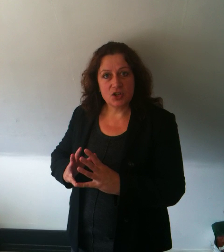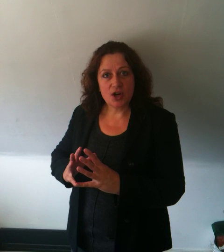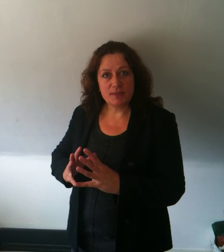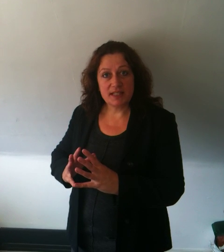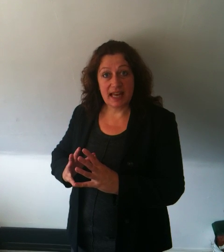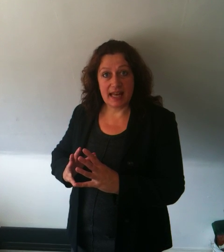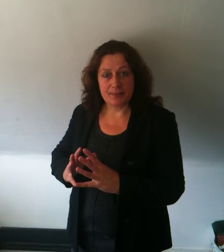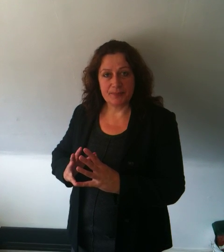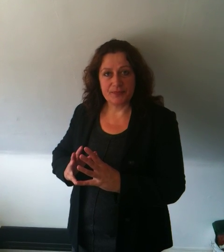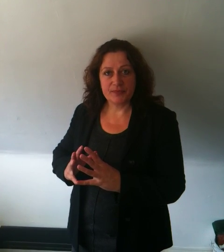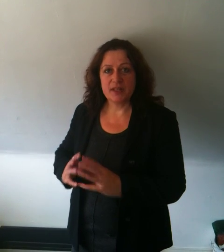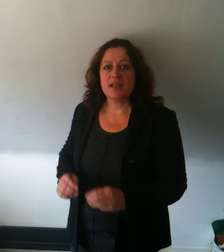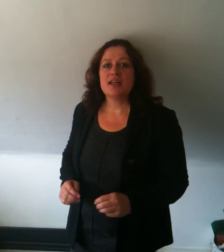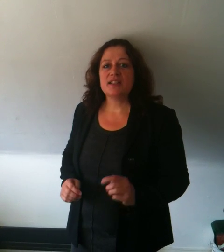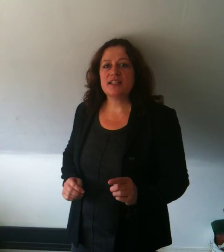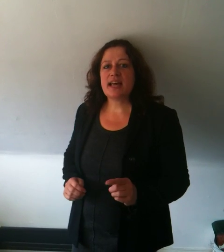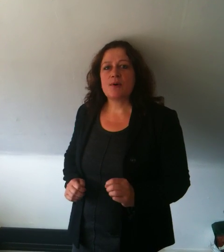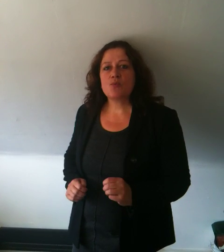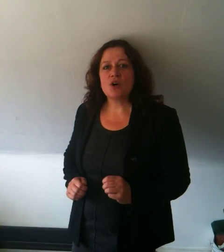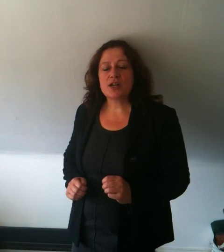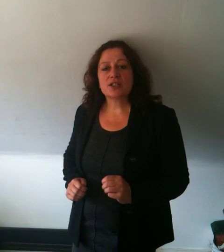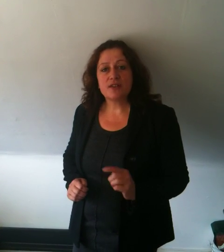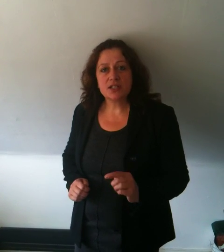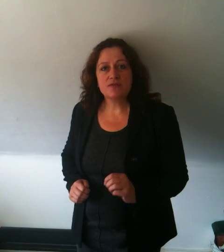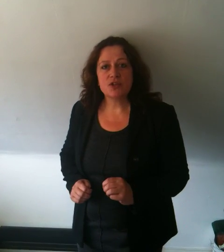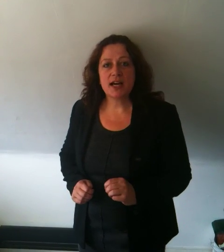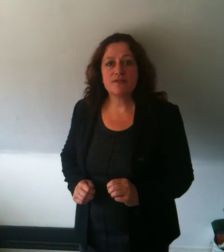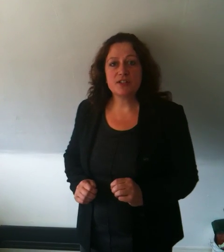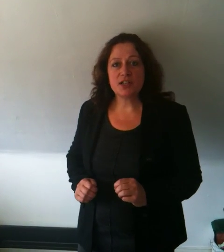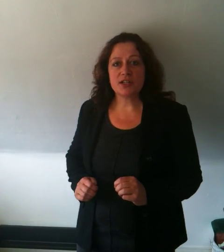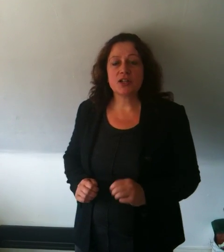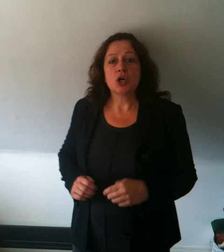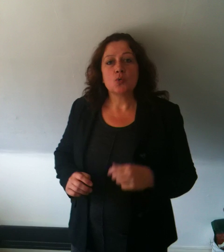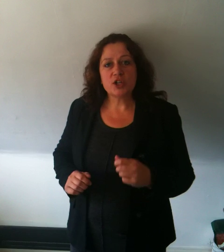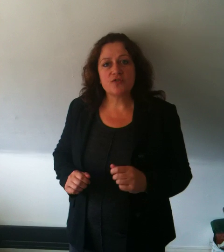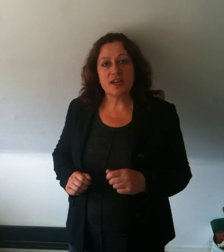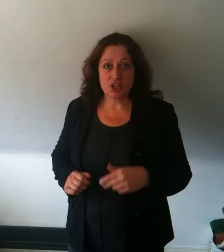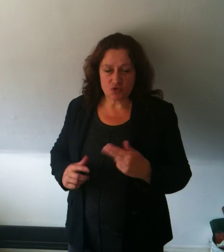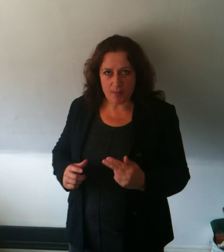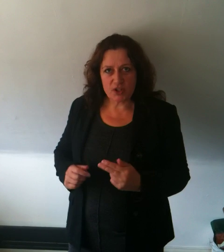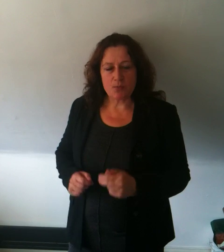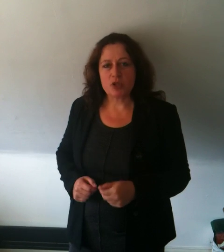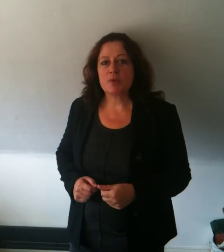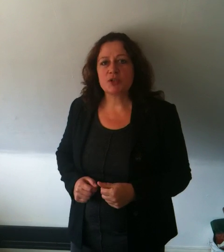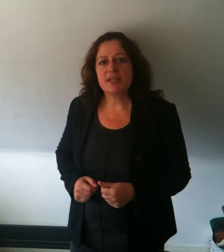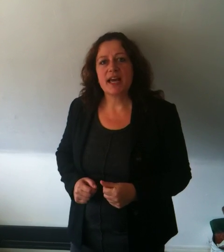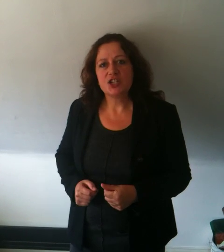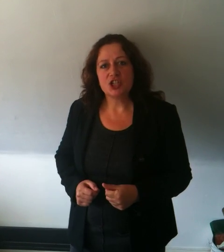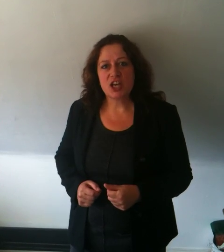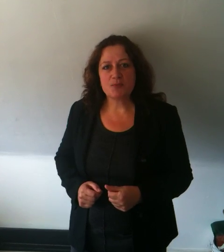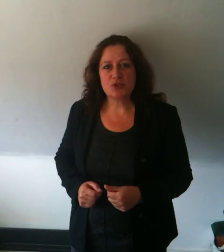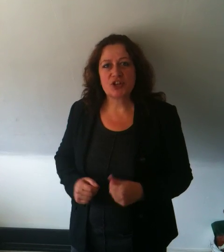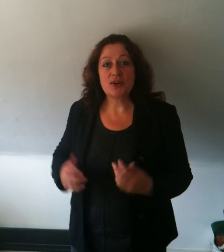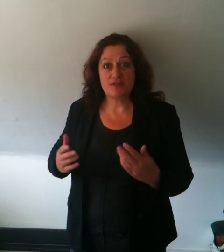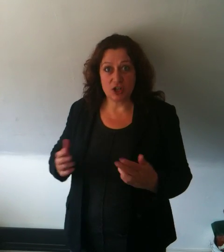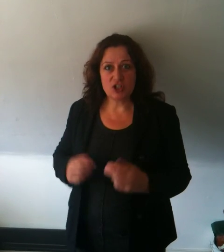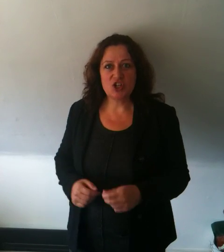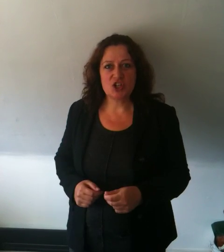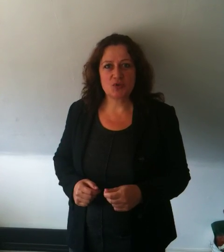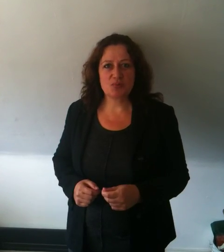times 10. This is how it works. First of all, you have to learn which fingers represent which multiplication tables, so if you could do this with